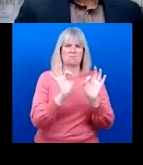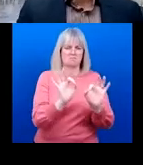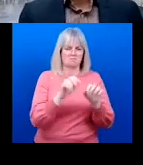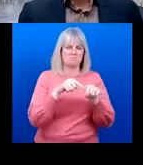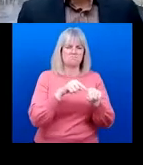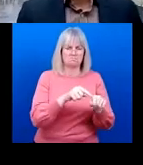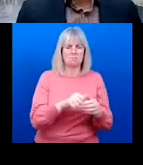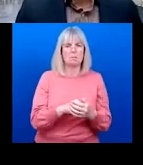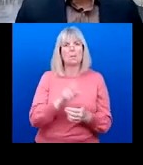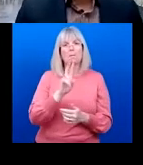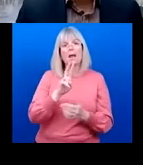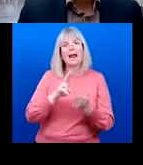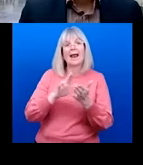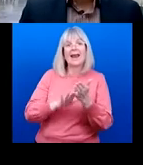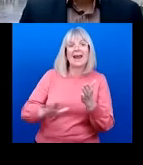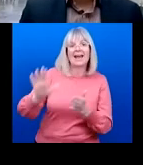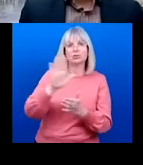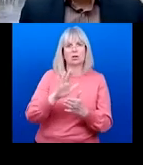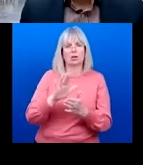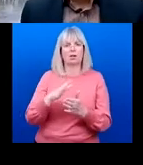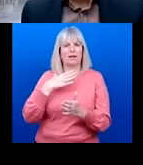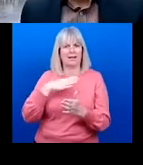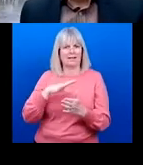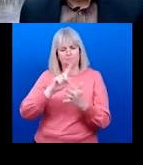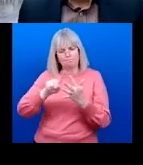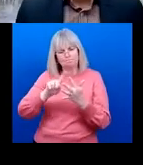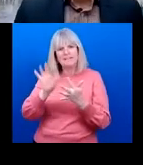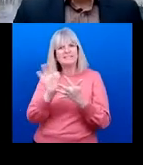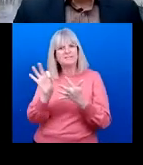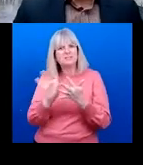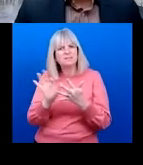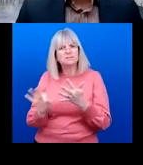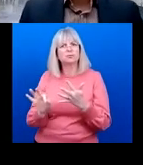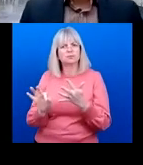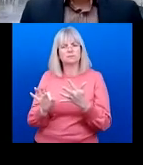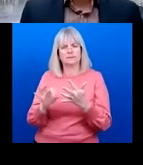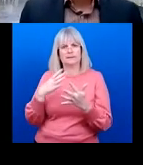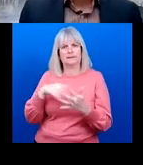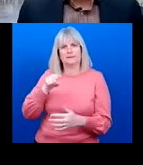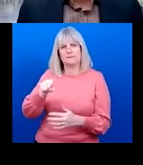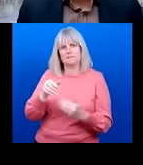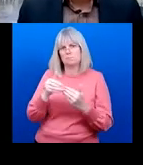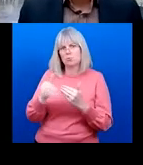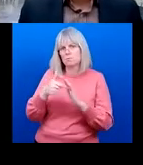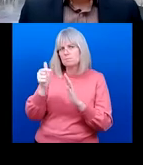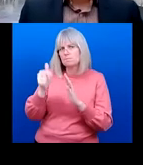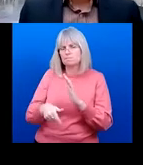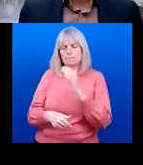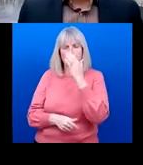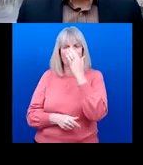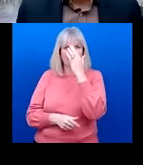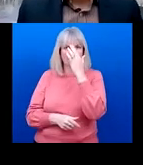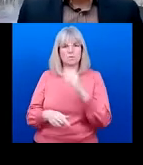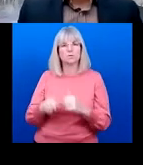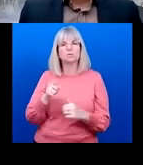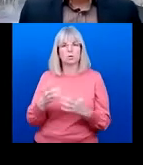national level, a much more comprehensive range of indicators are required. Alakos And to this end WHO is currently developing a